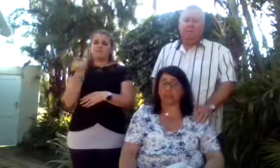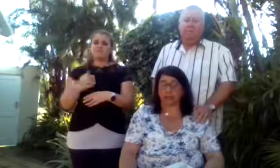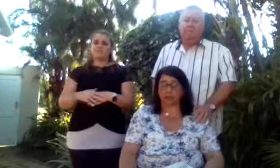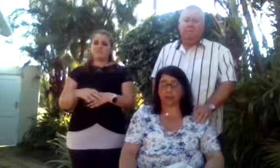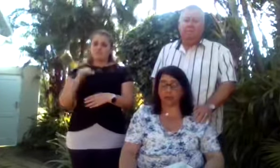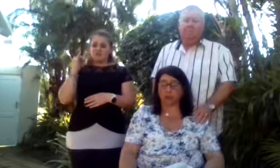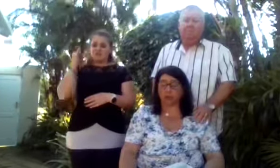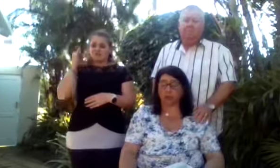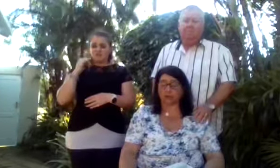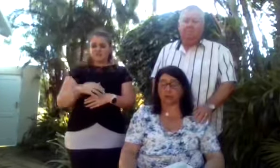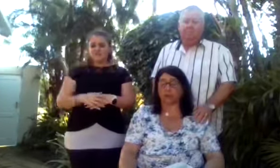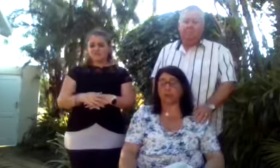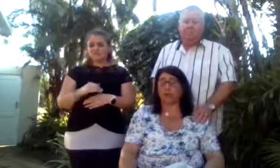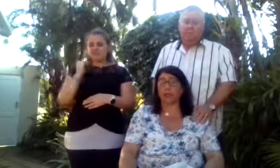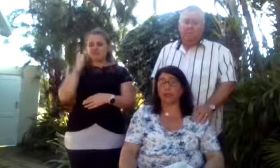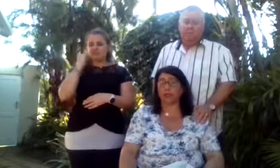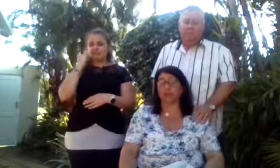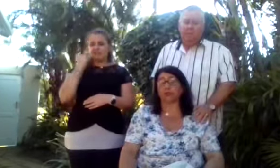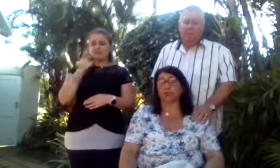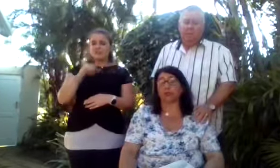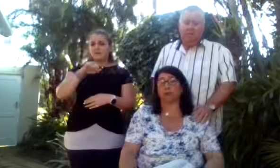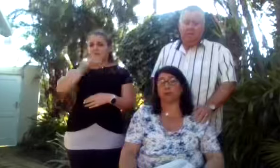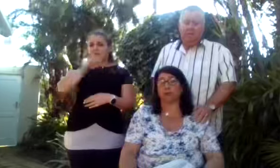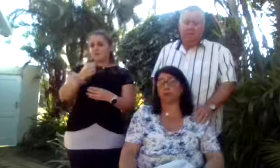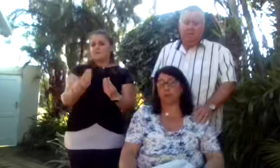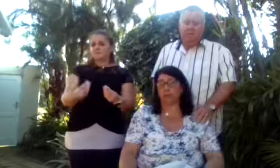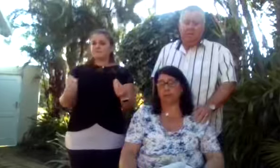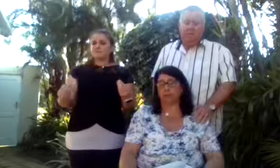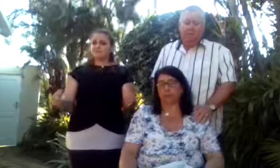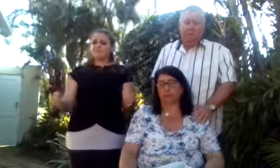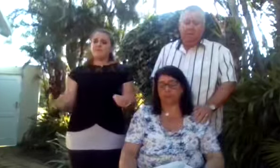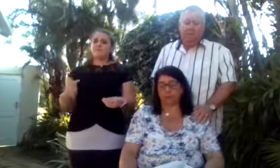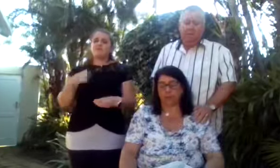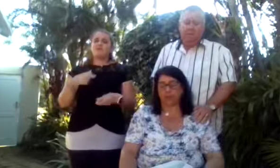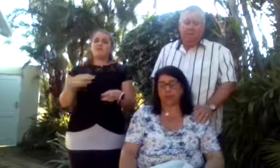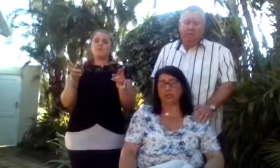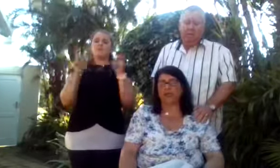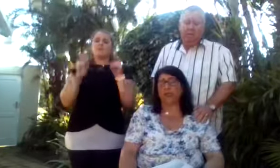any mother could ask for. I just wish we'd had more time.